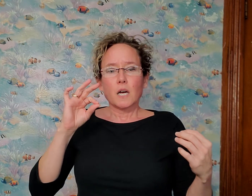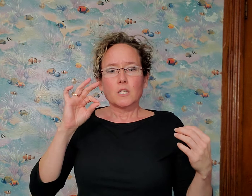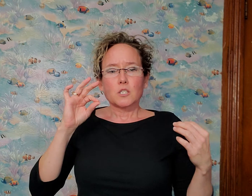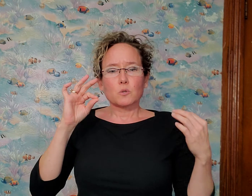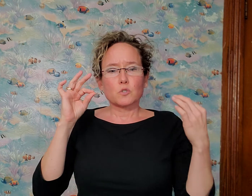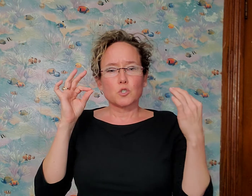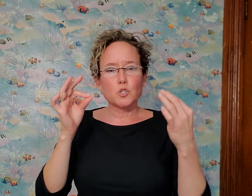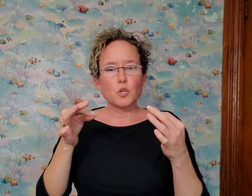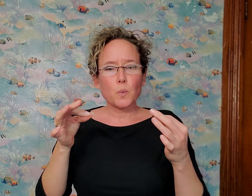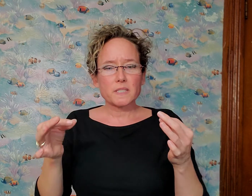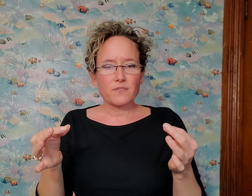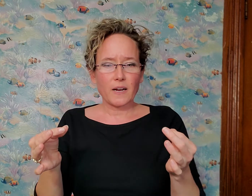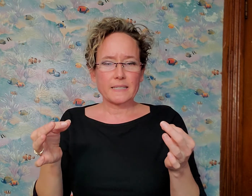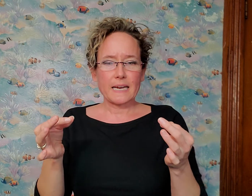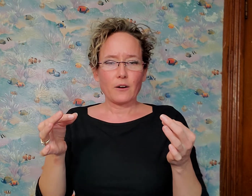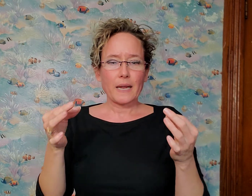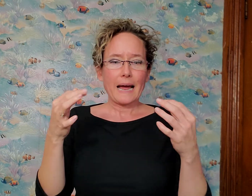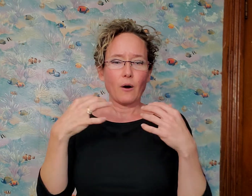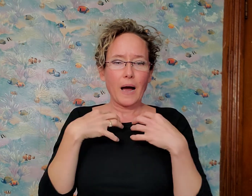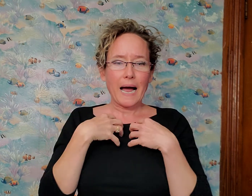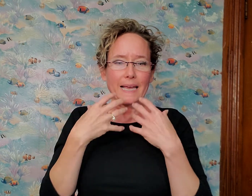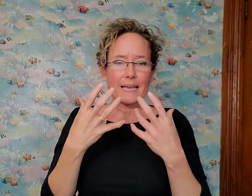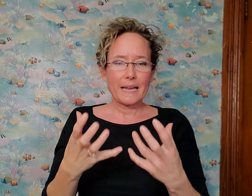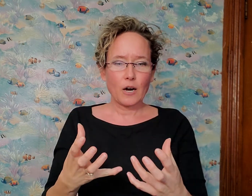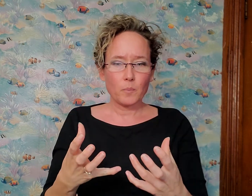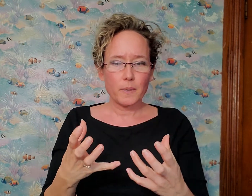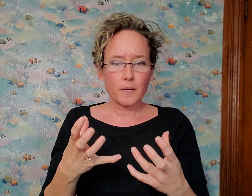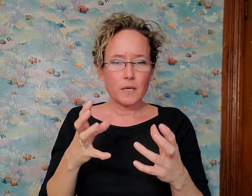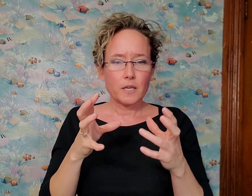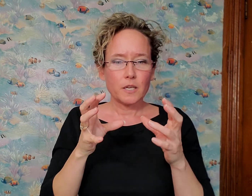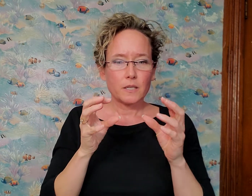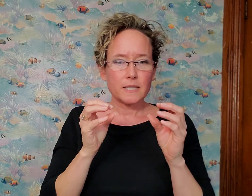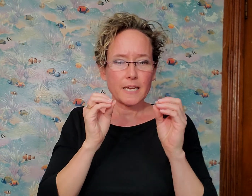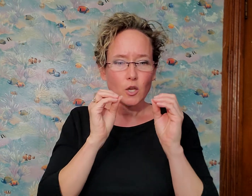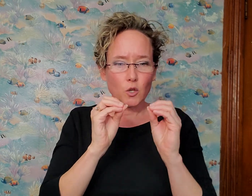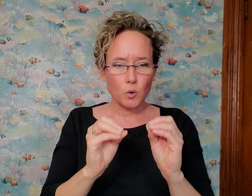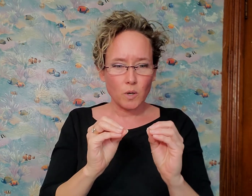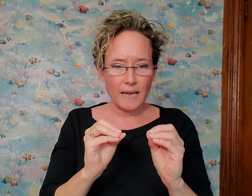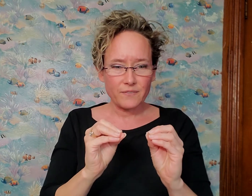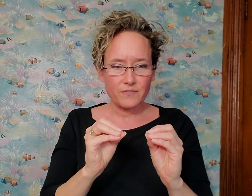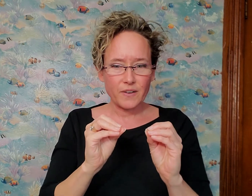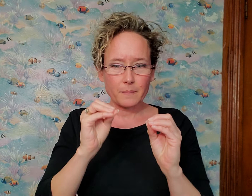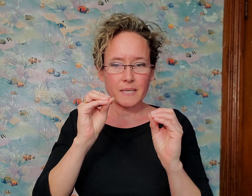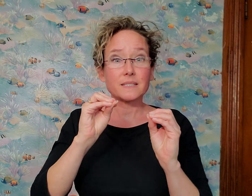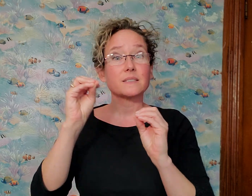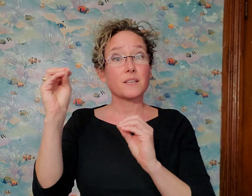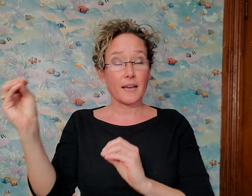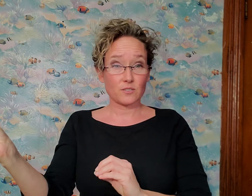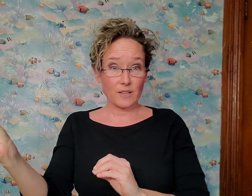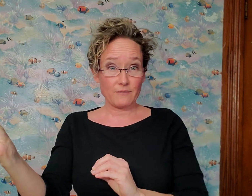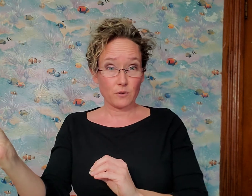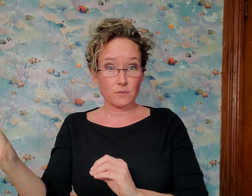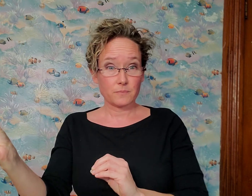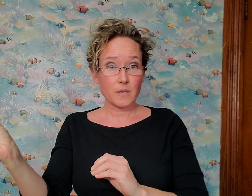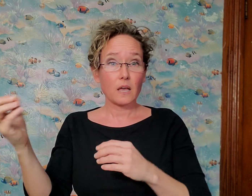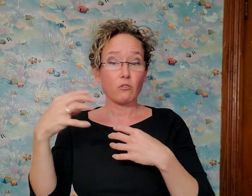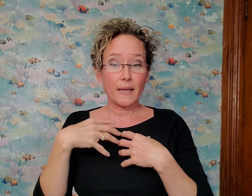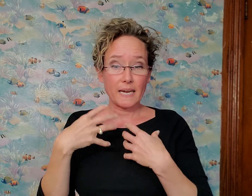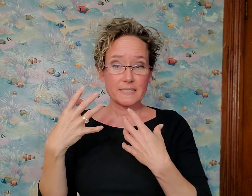So do you want to find out how I can help take your life and family to the next level like I